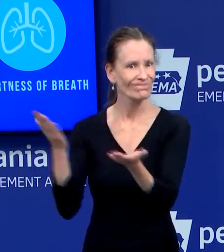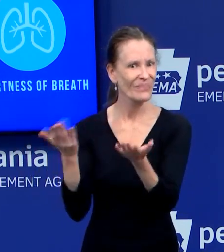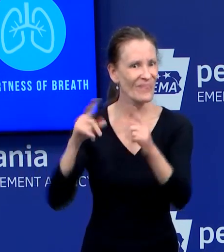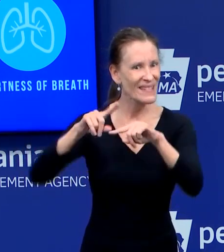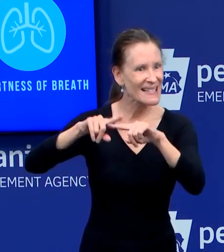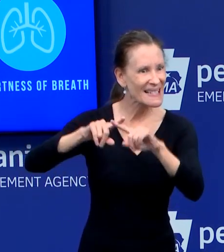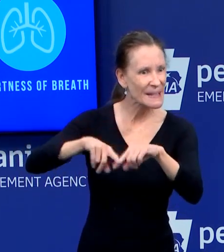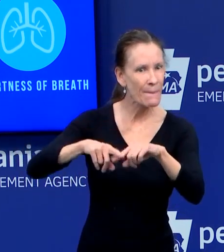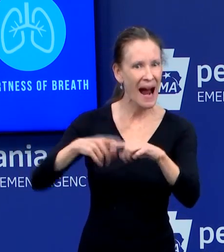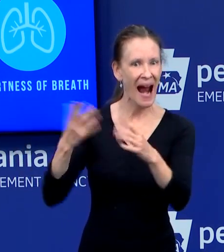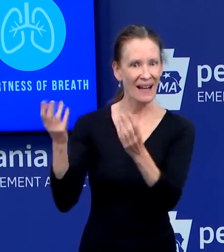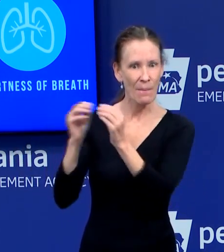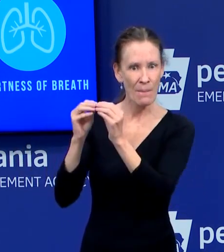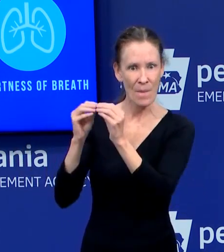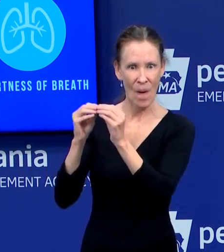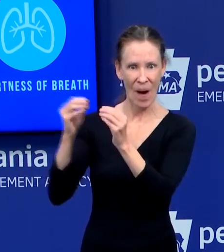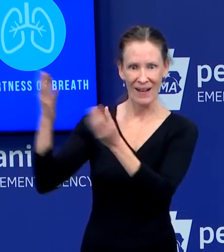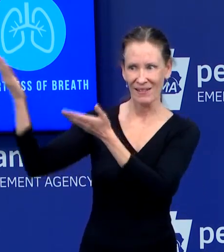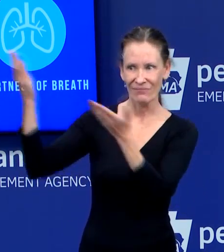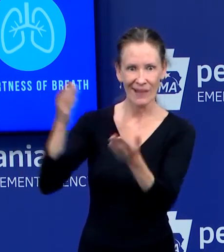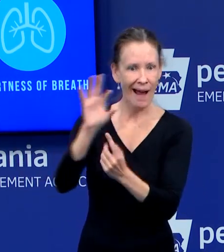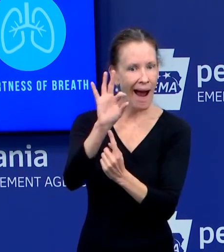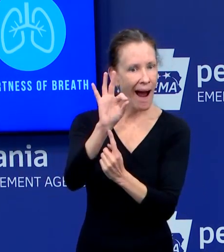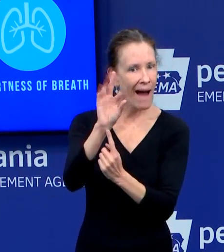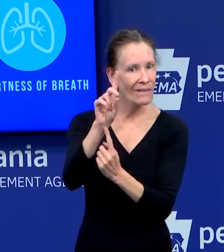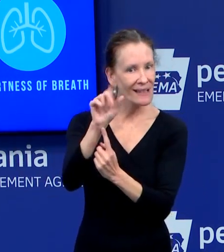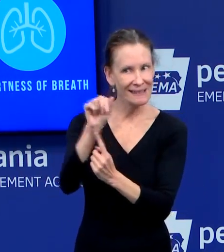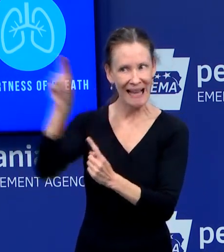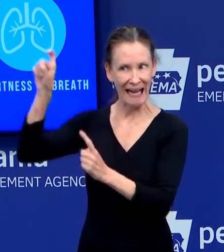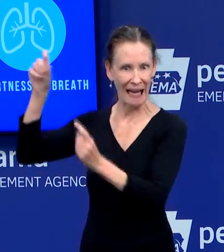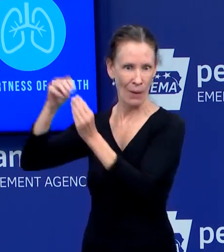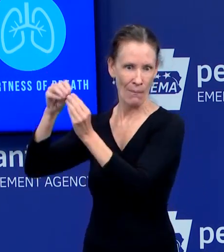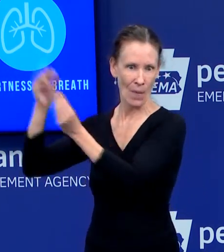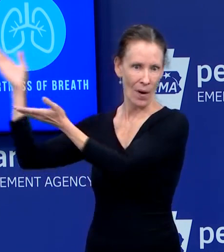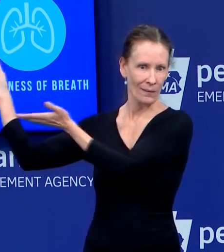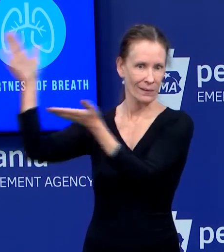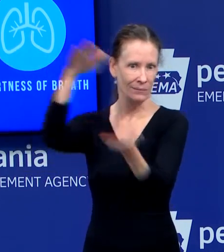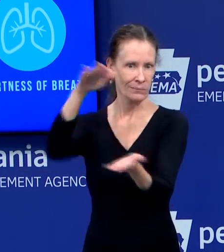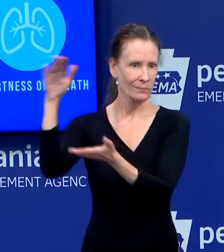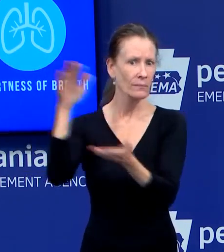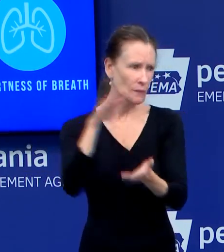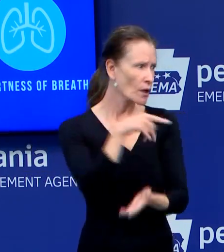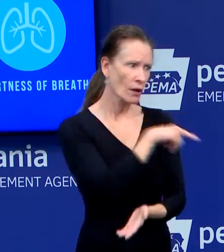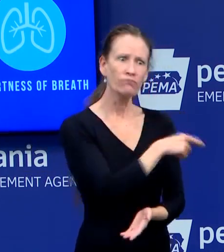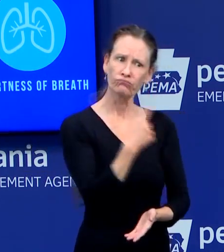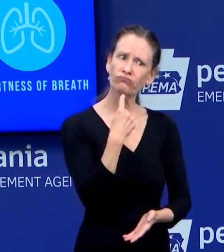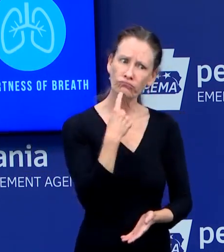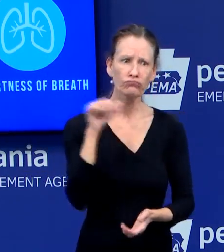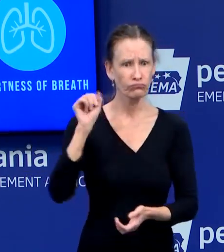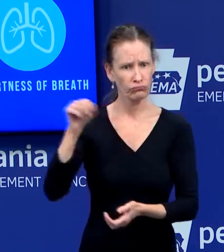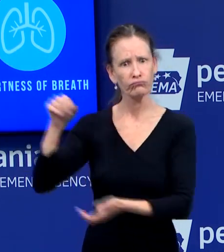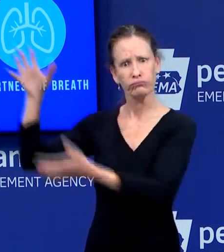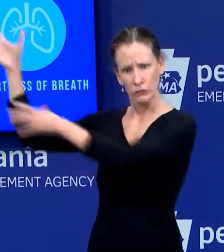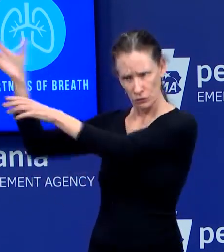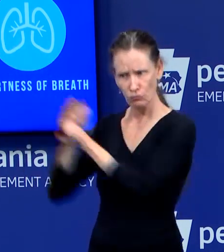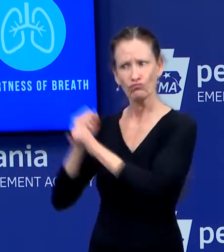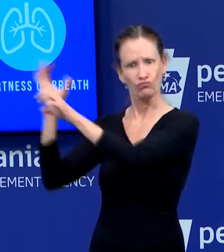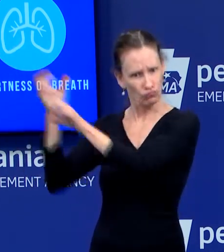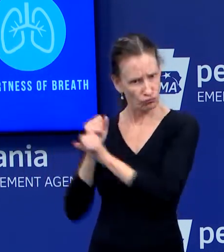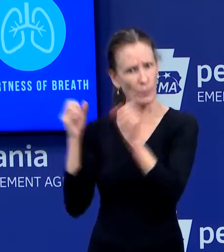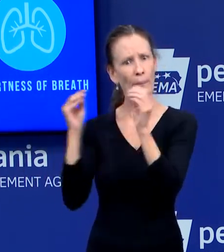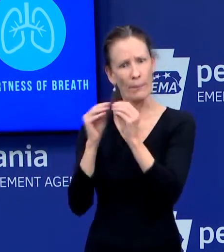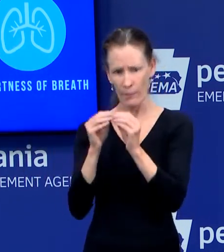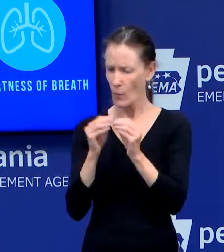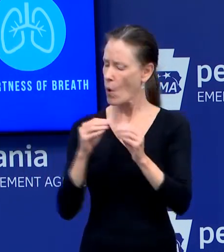kits from the, the FDA and the CDC. Uh, but we are receiving those. And, uh, we'll test, I mean, we'll work to test as many kits as we can.